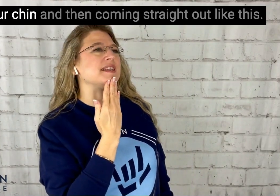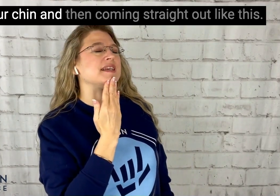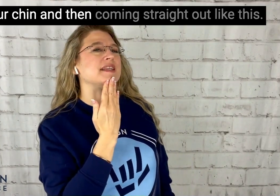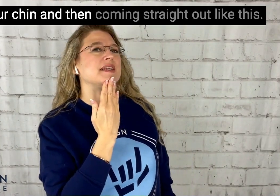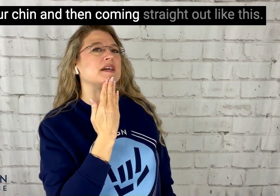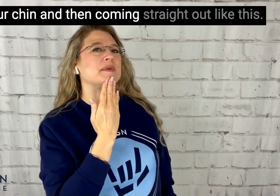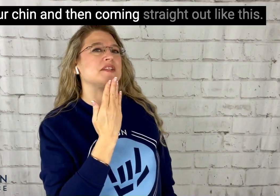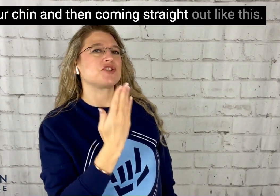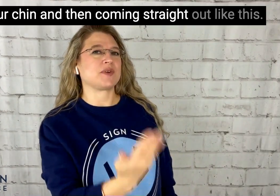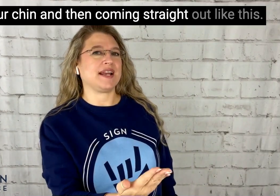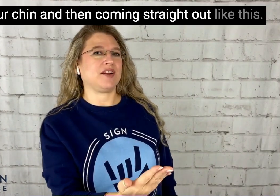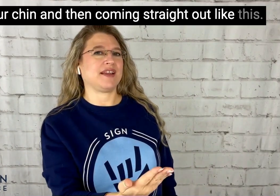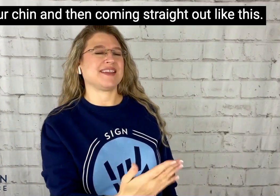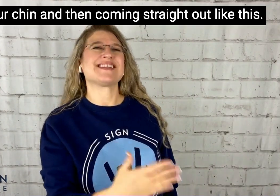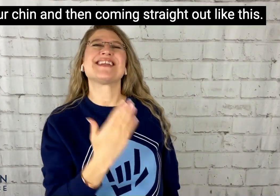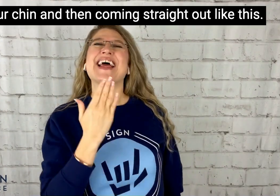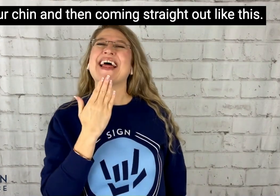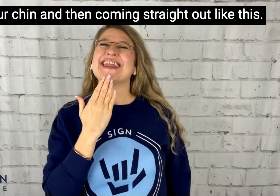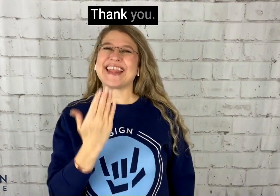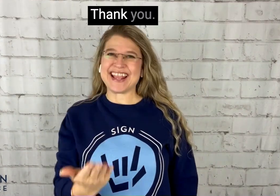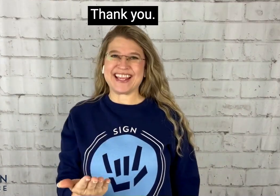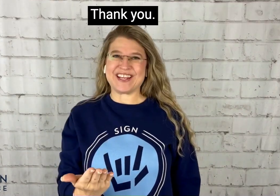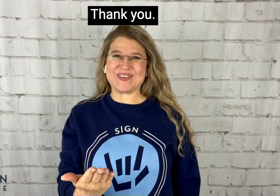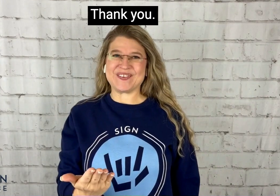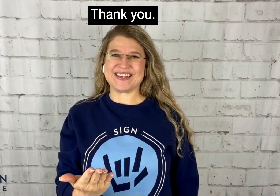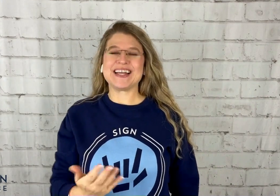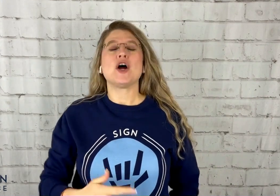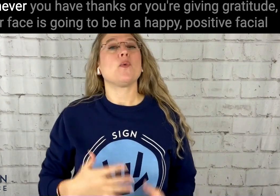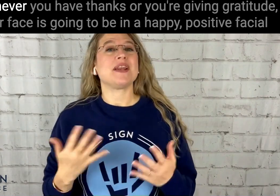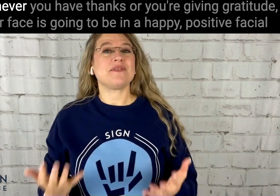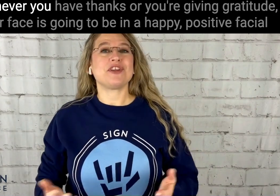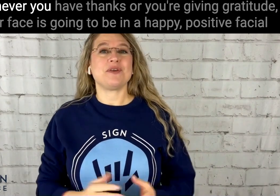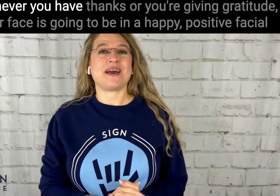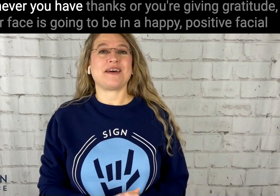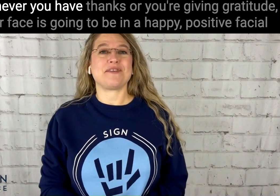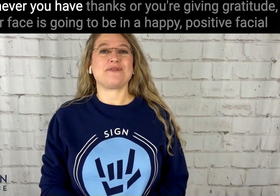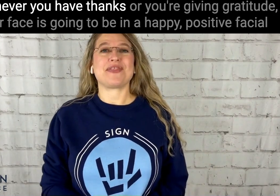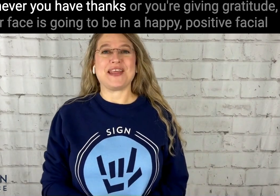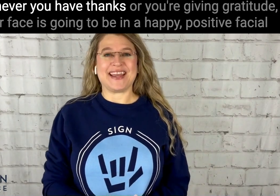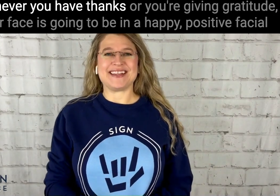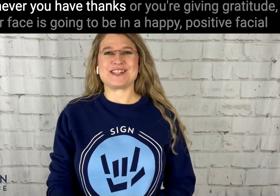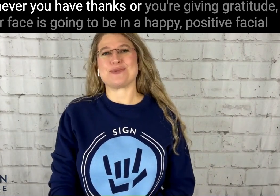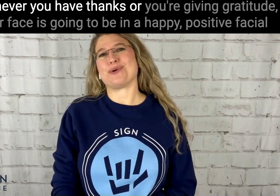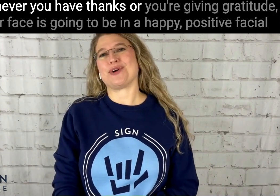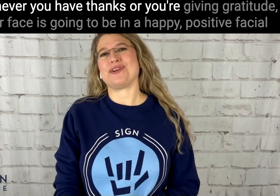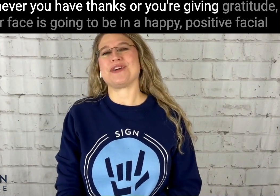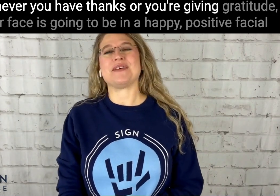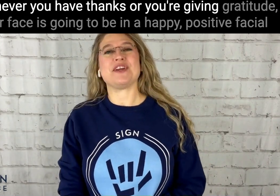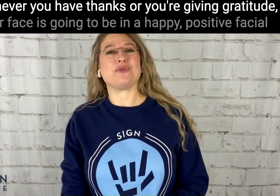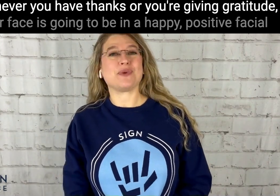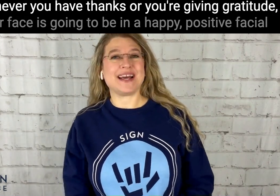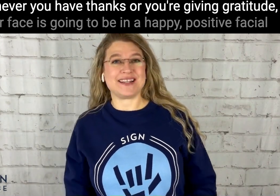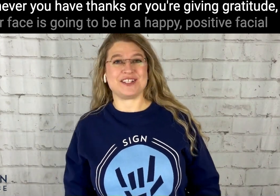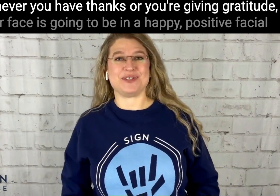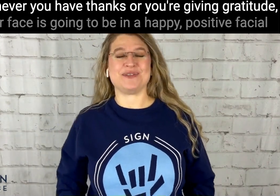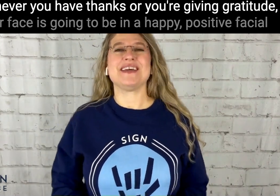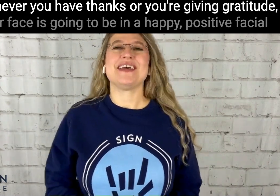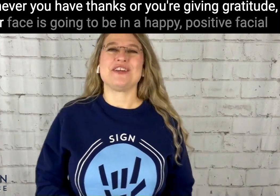and then coming straight out like this. Thank you. Whenever you have thanks or you're giving gratitude, your